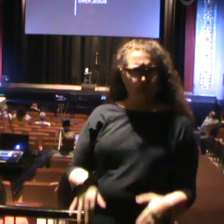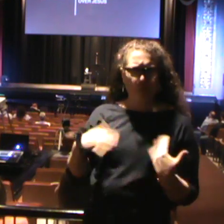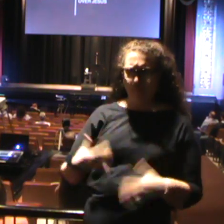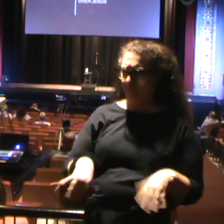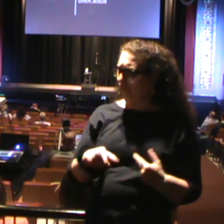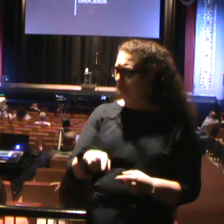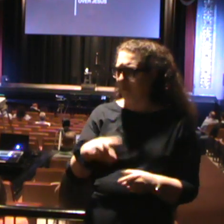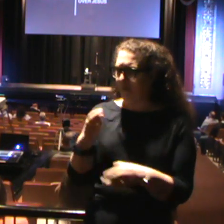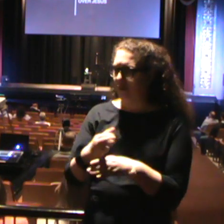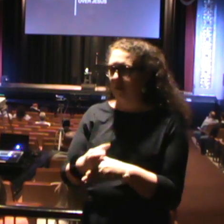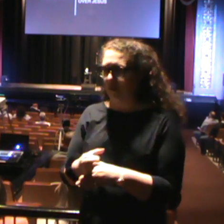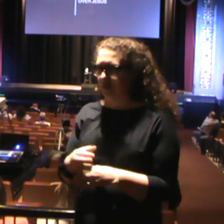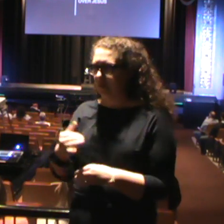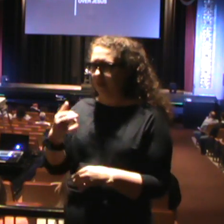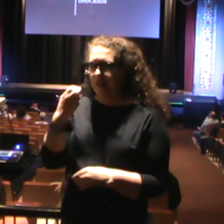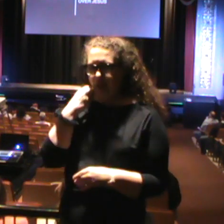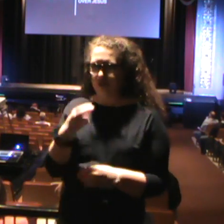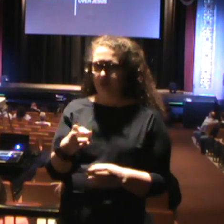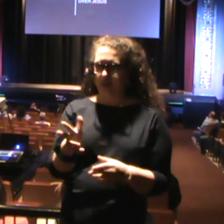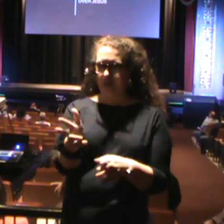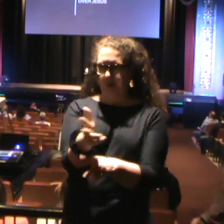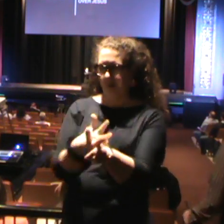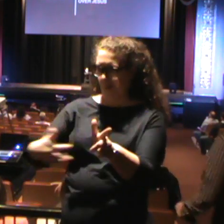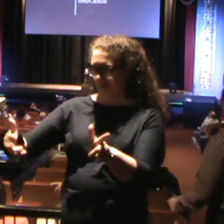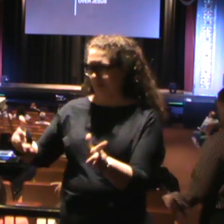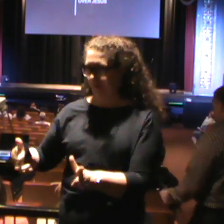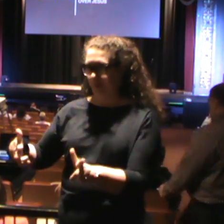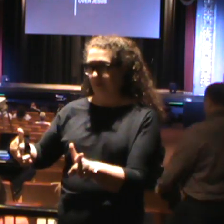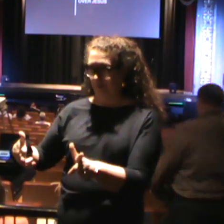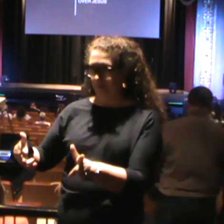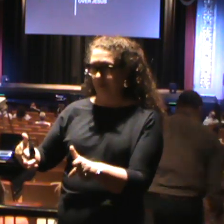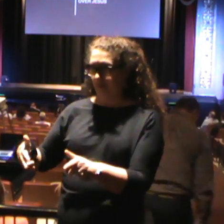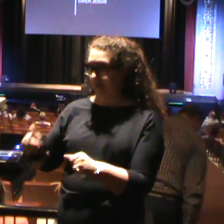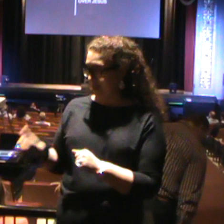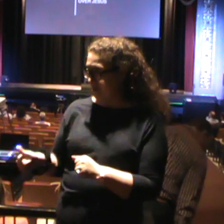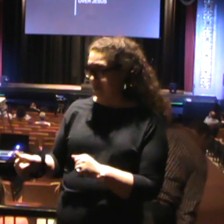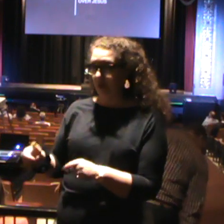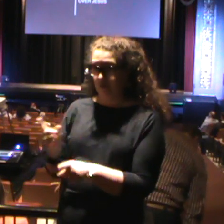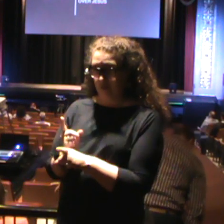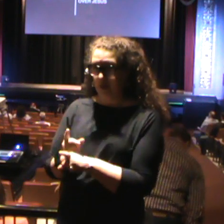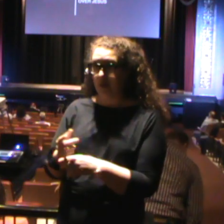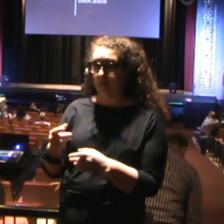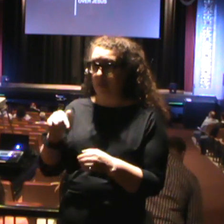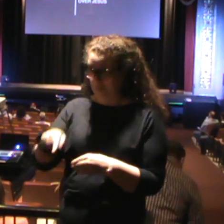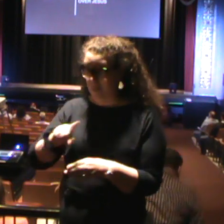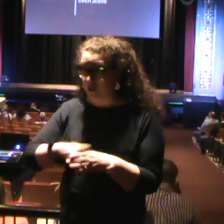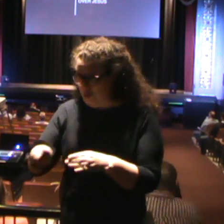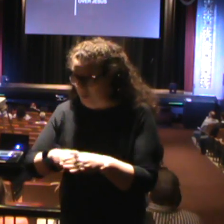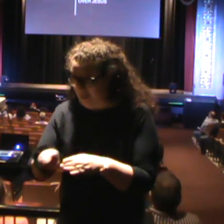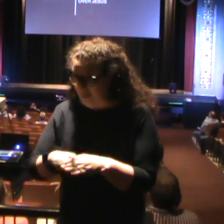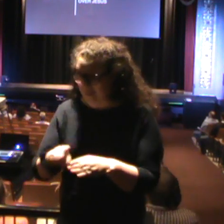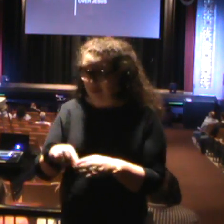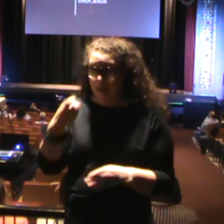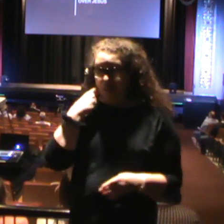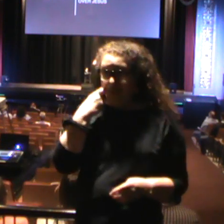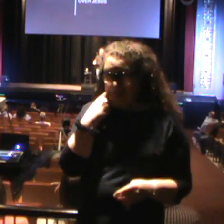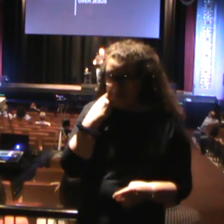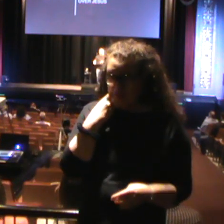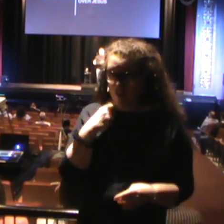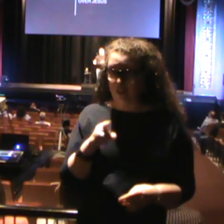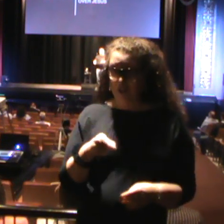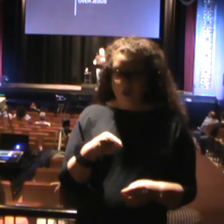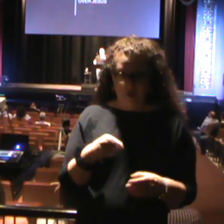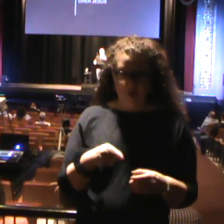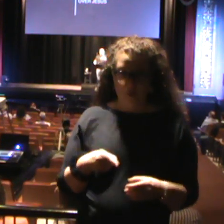hit a button, and it kind of parallel parks for you. That came out about 10 years ago. But this car that came out this week, literally, you get out the